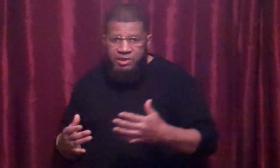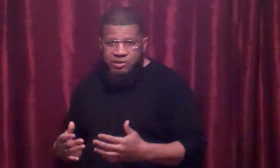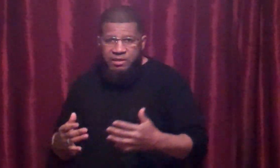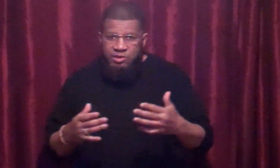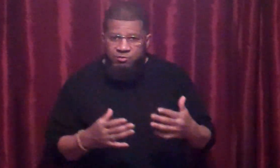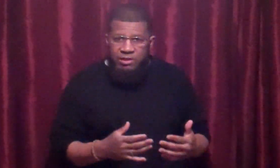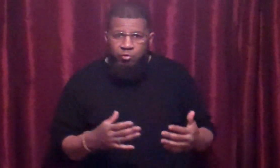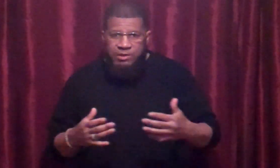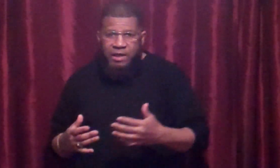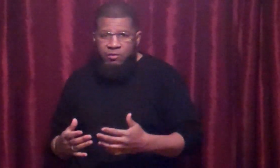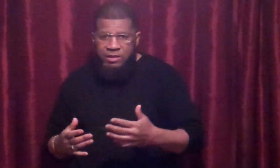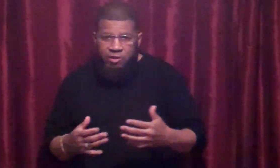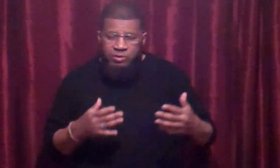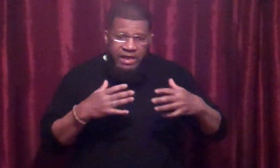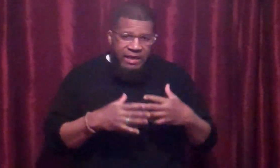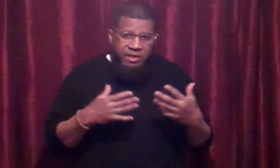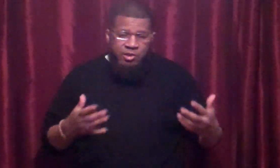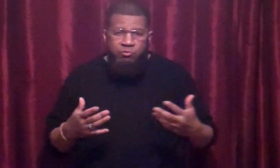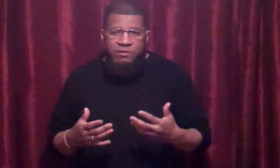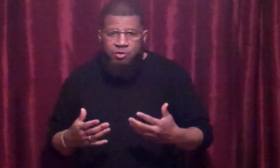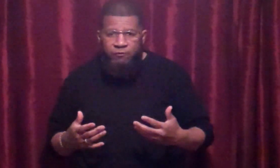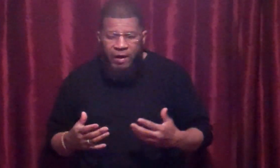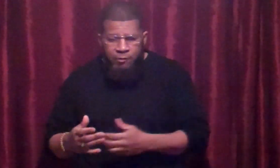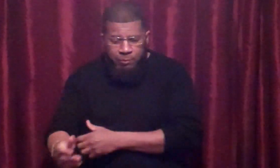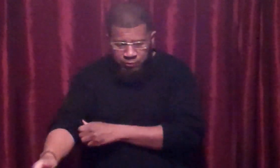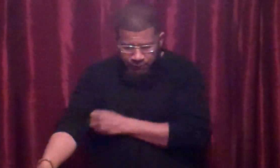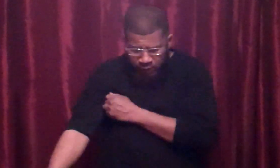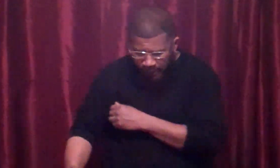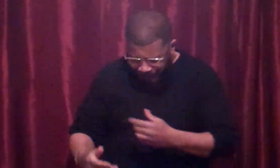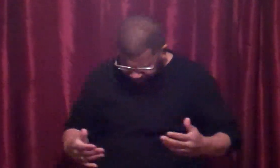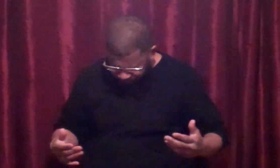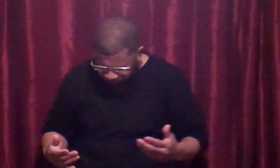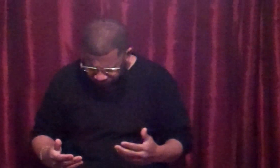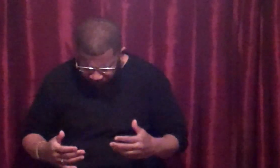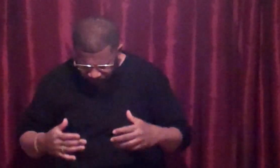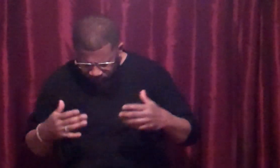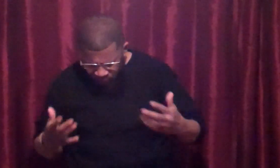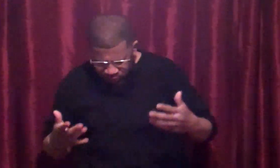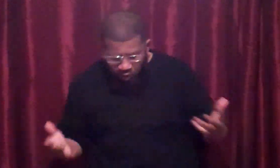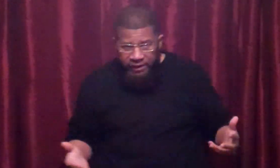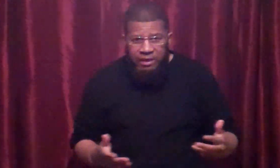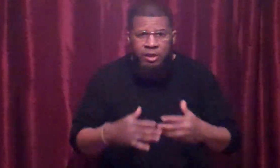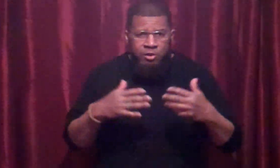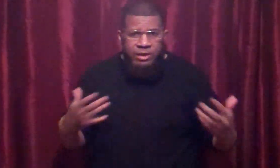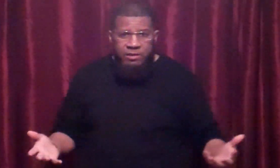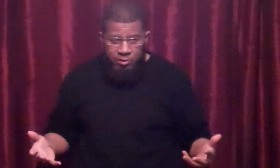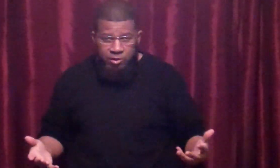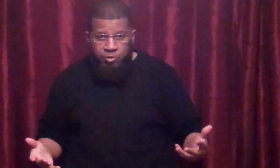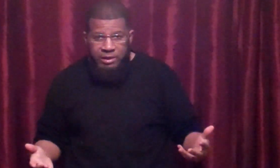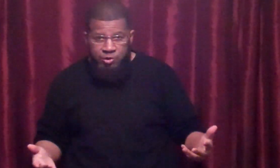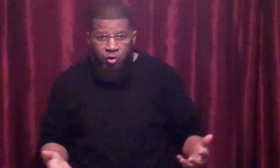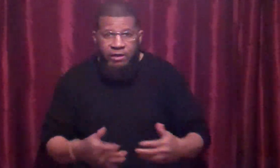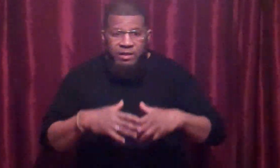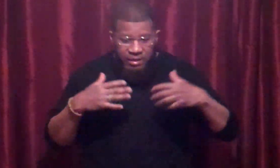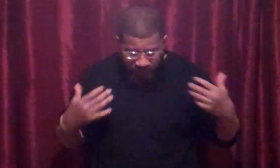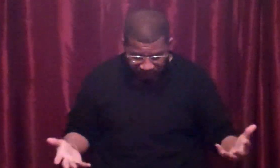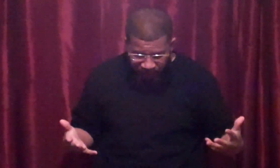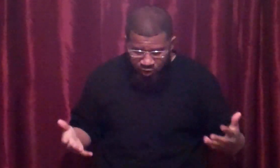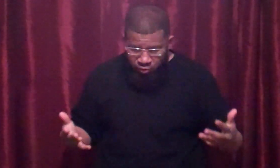distance. You need those kind, you need those, at least those two variables, okay? You need a target. You need a torque. And you